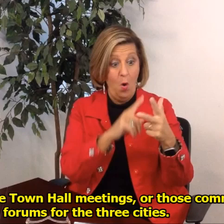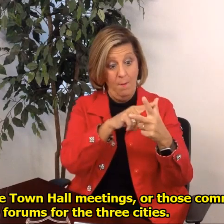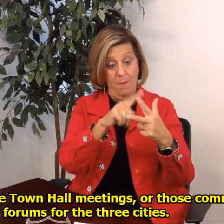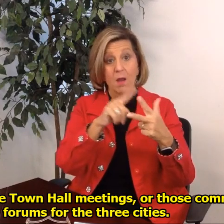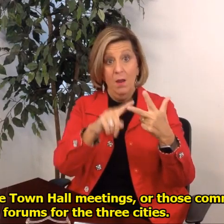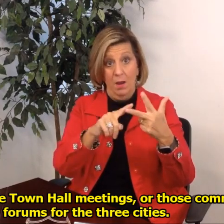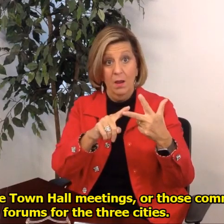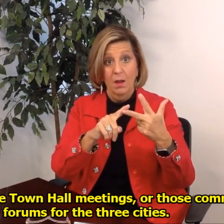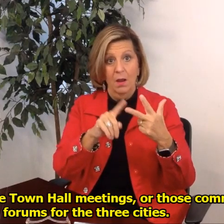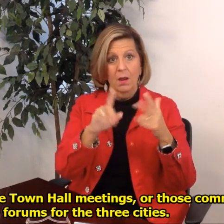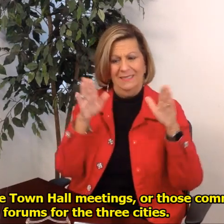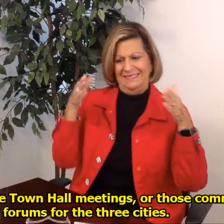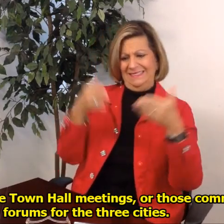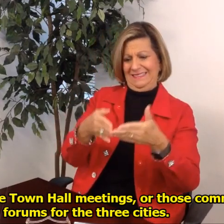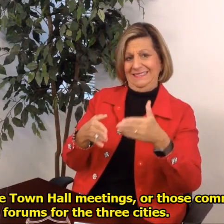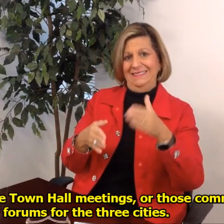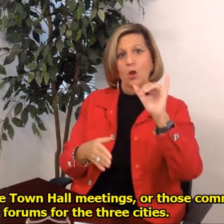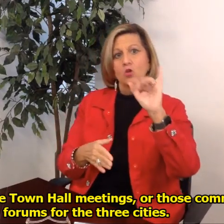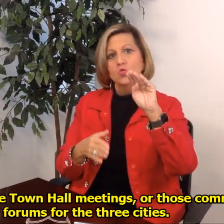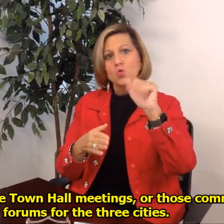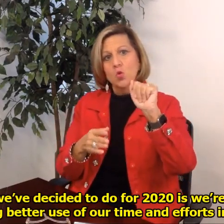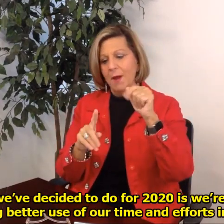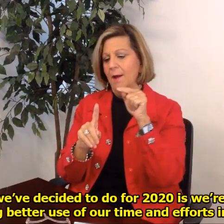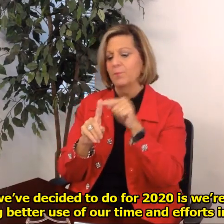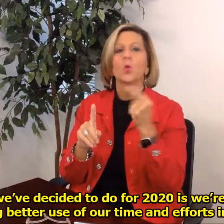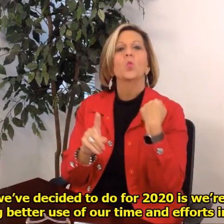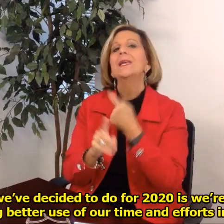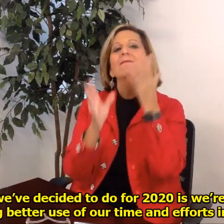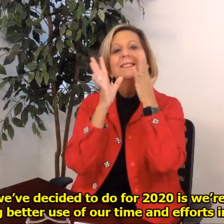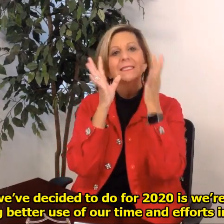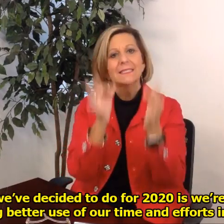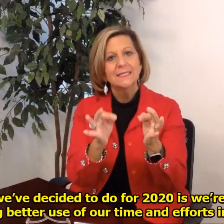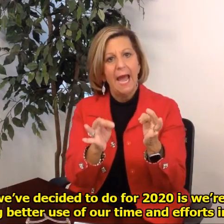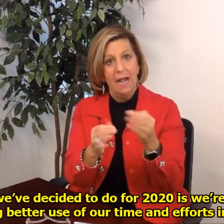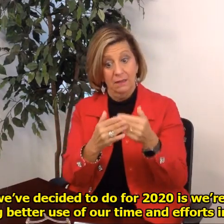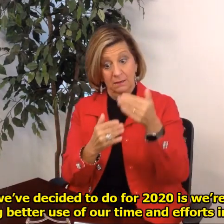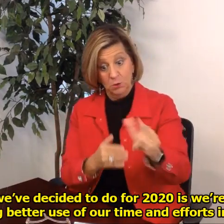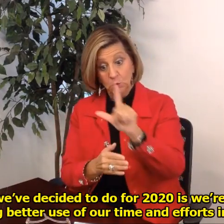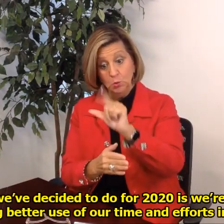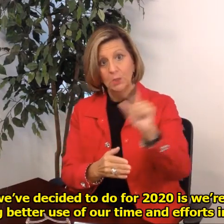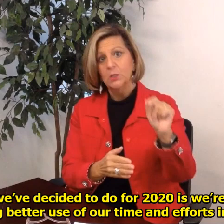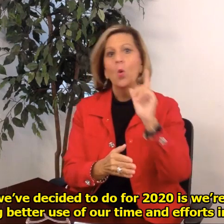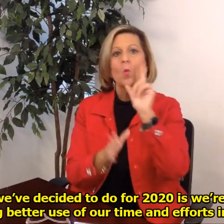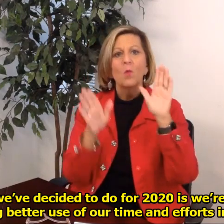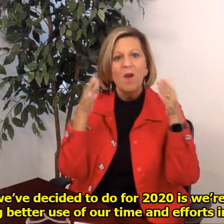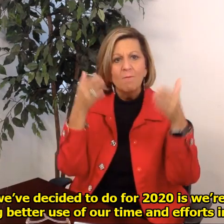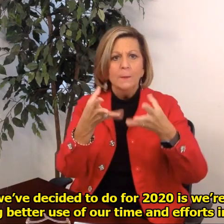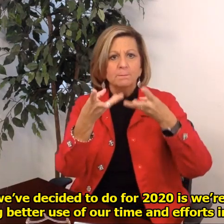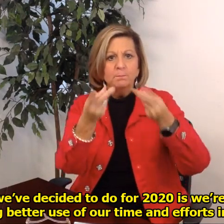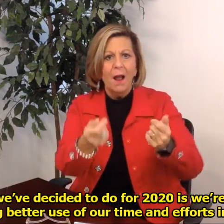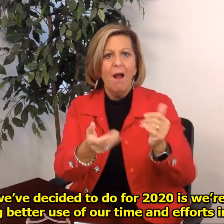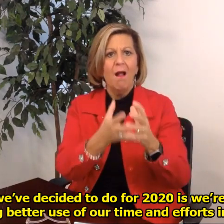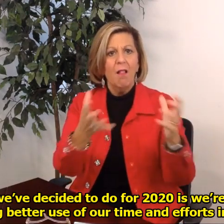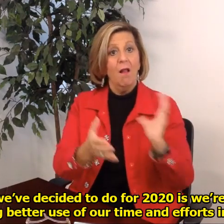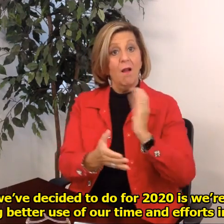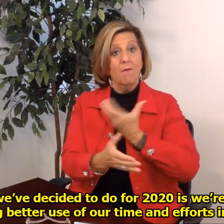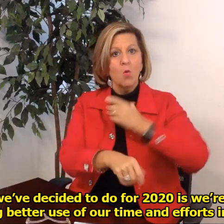hall meeting so those community forums for the three cities so Yuma what we've decided to do for 2020 is we're going to focus on